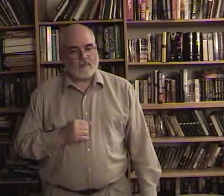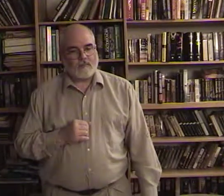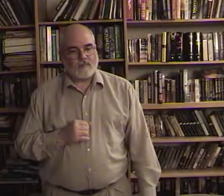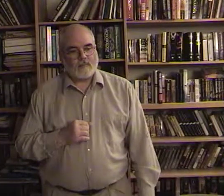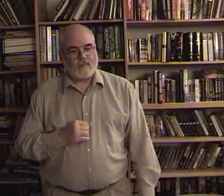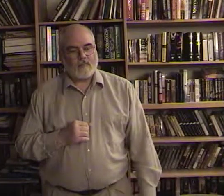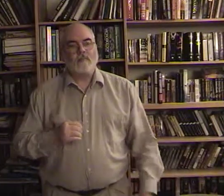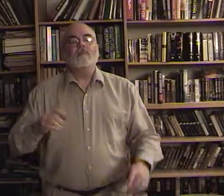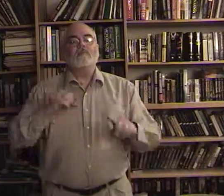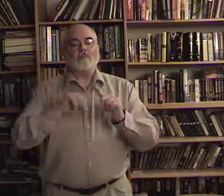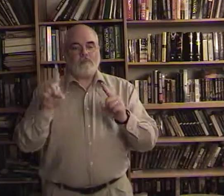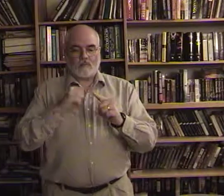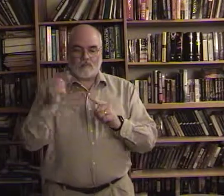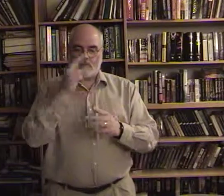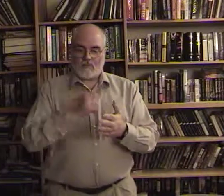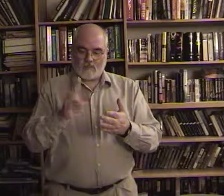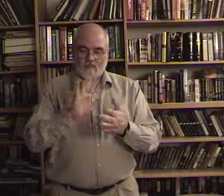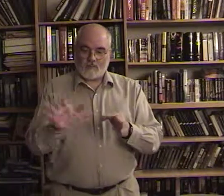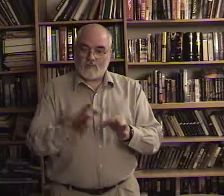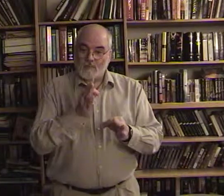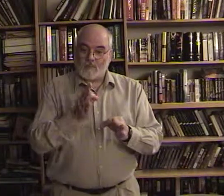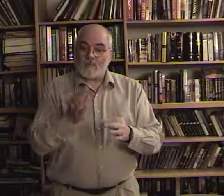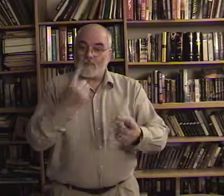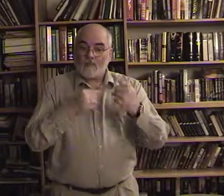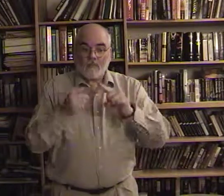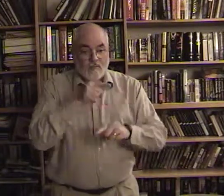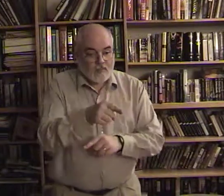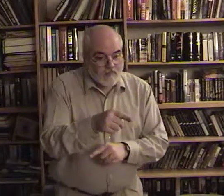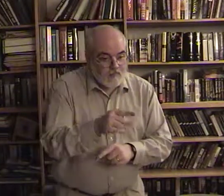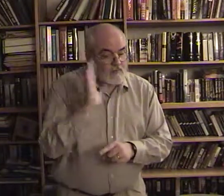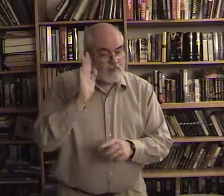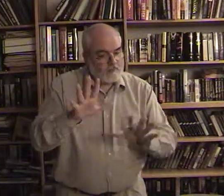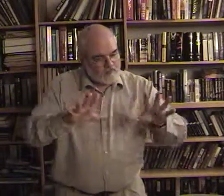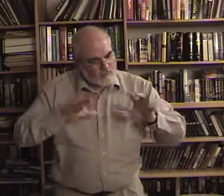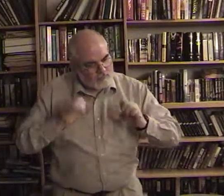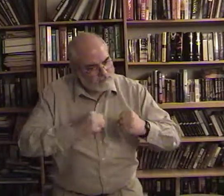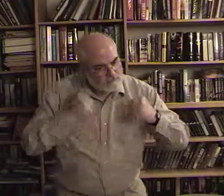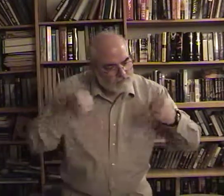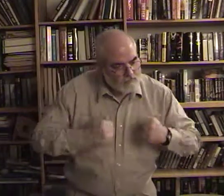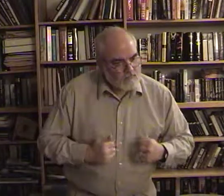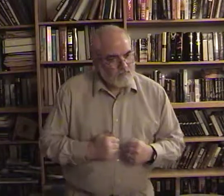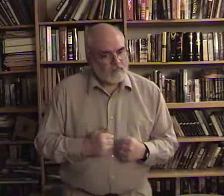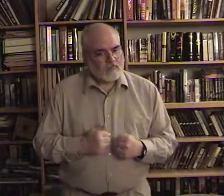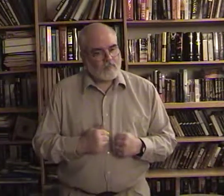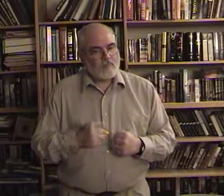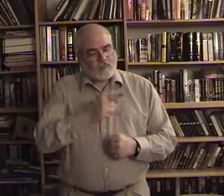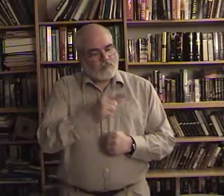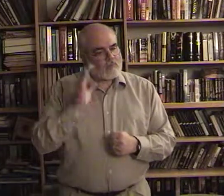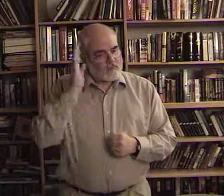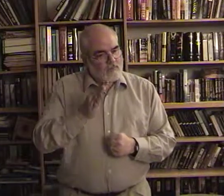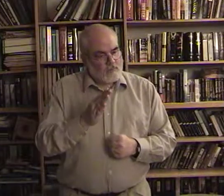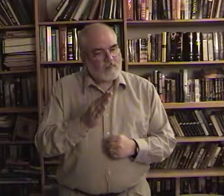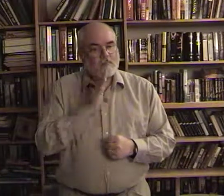But when the Holy Spirit comes to you, you will receive power. You will be my witnesses